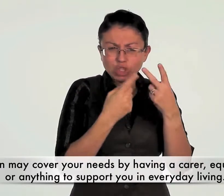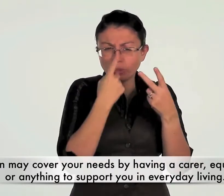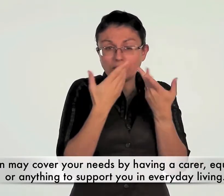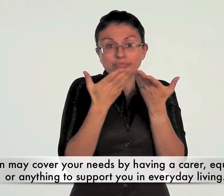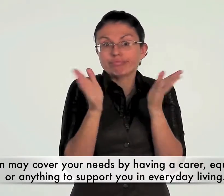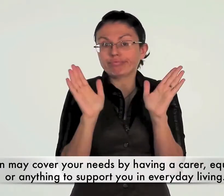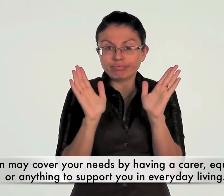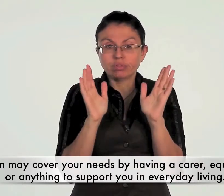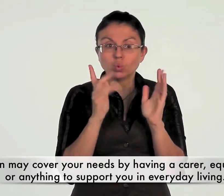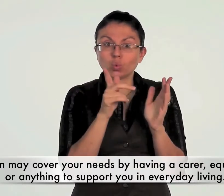everyday living.